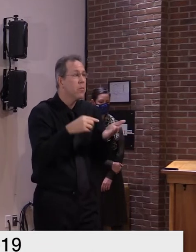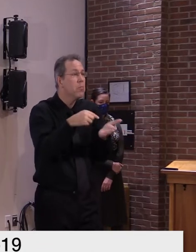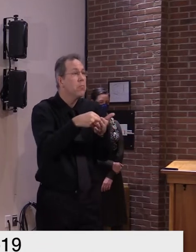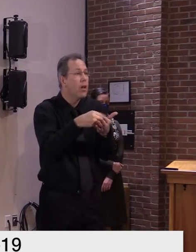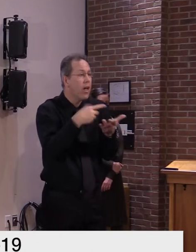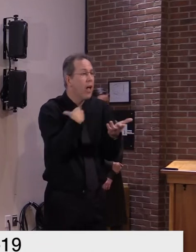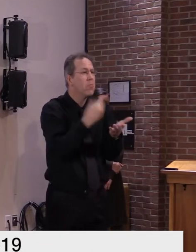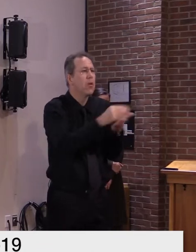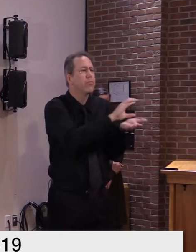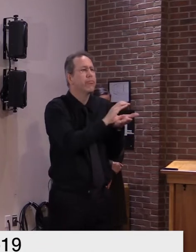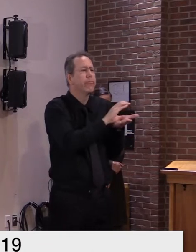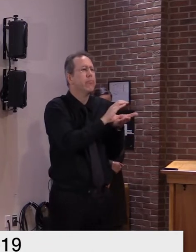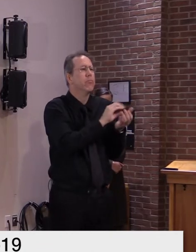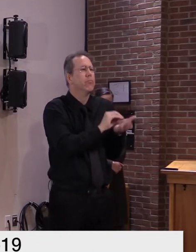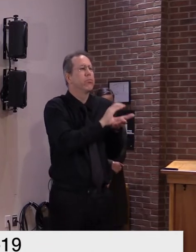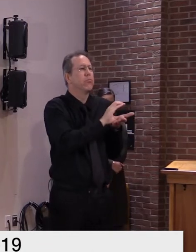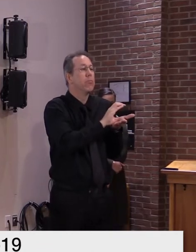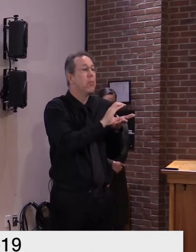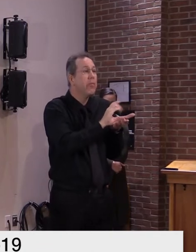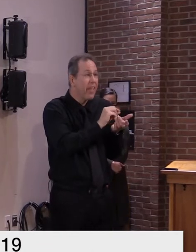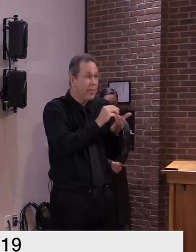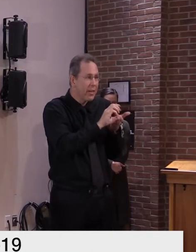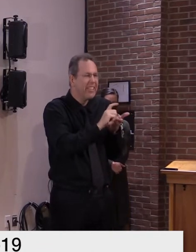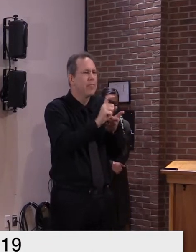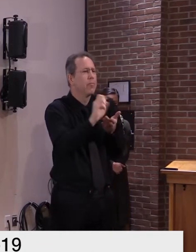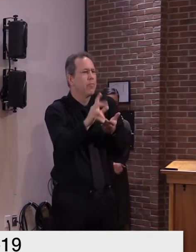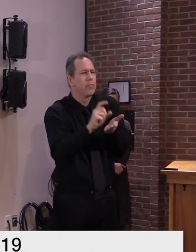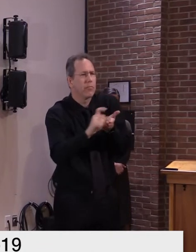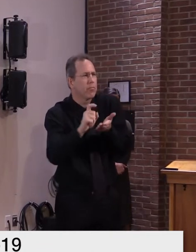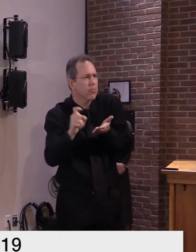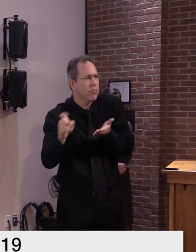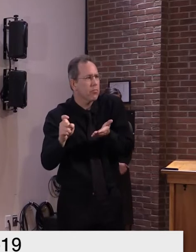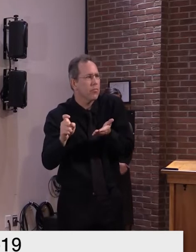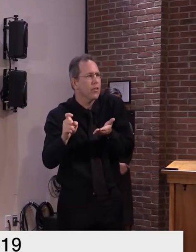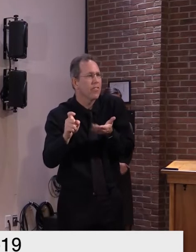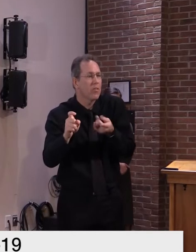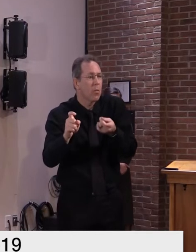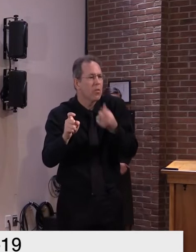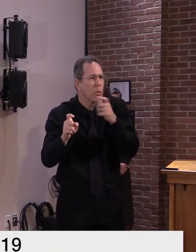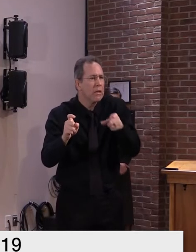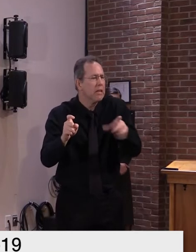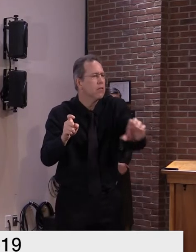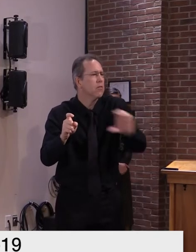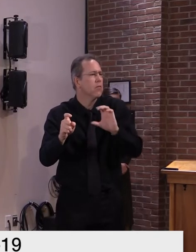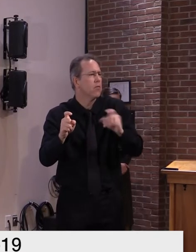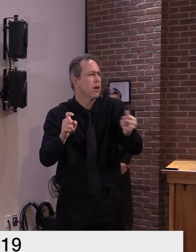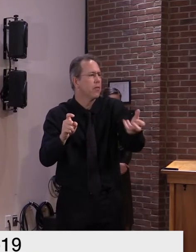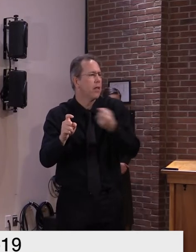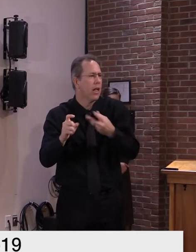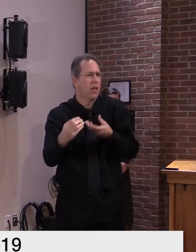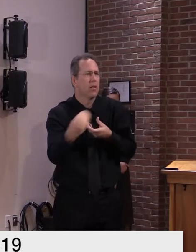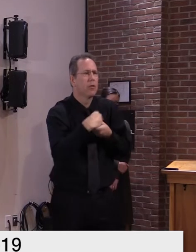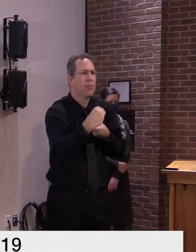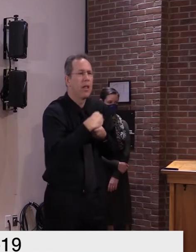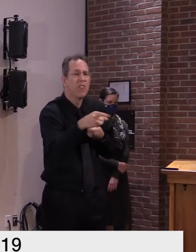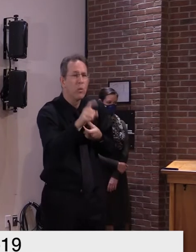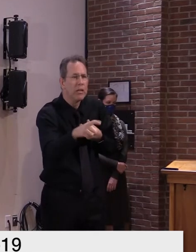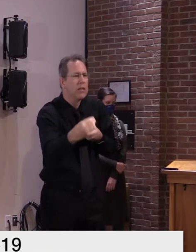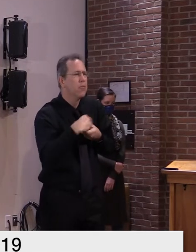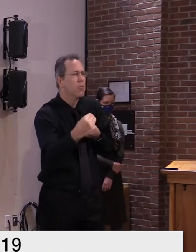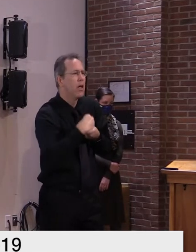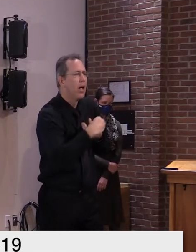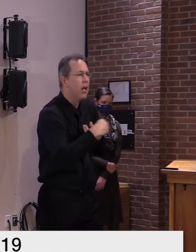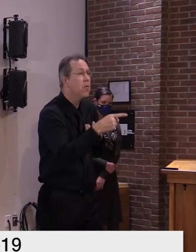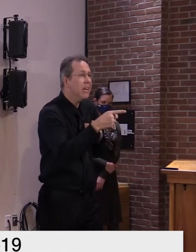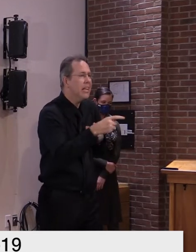receiver could not um use it and we've been going into the joint fiscal committee over the last four weeks asking for that